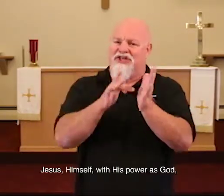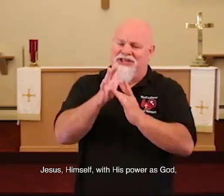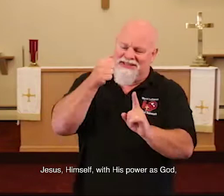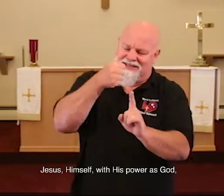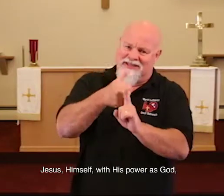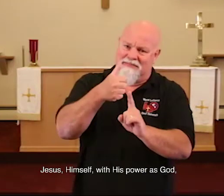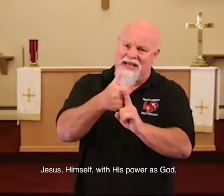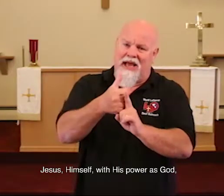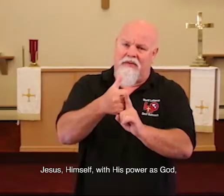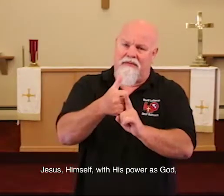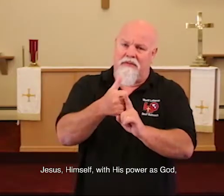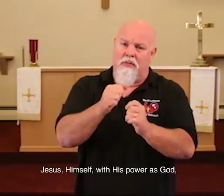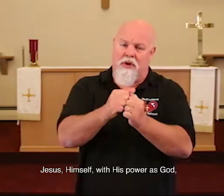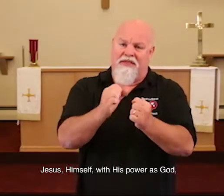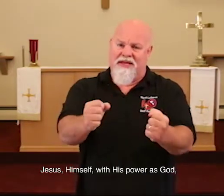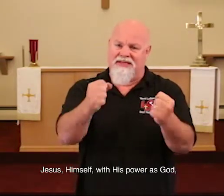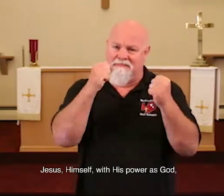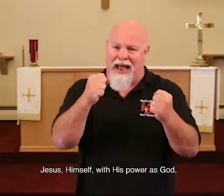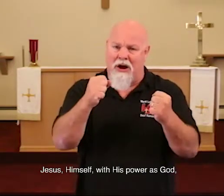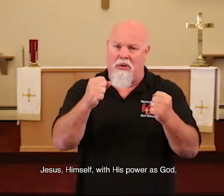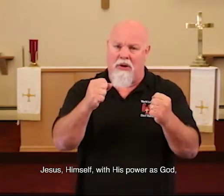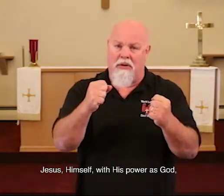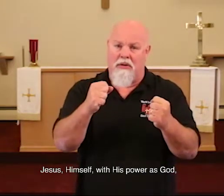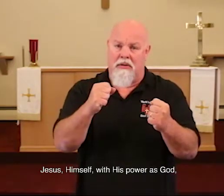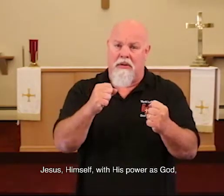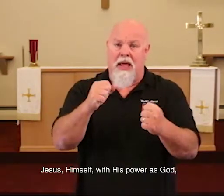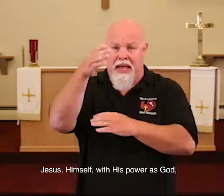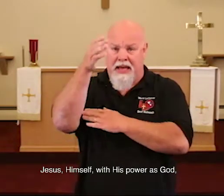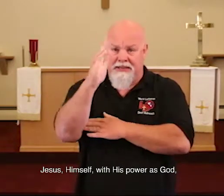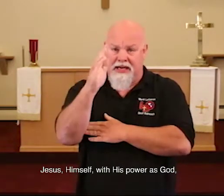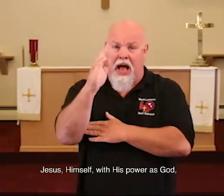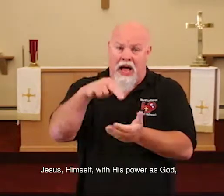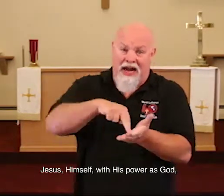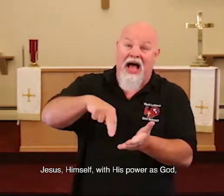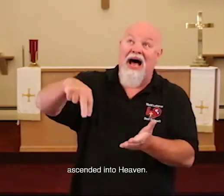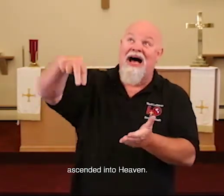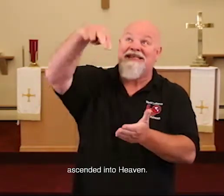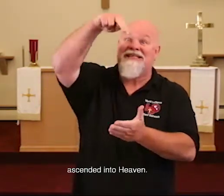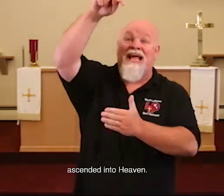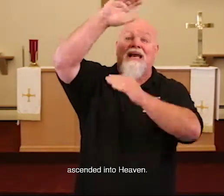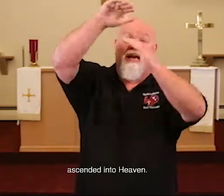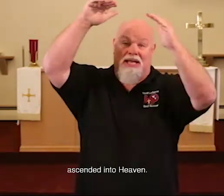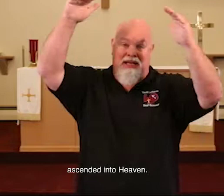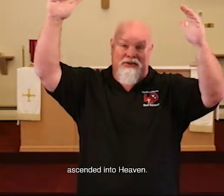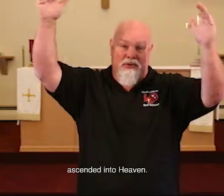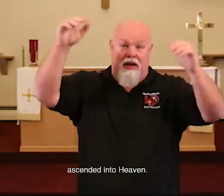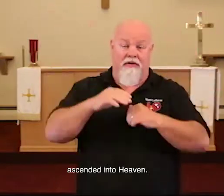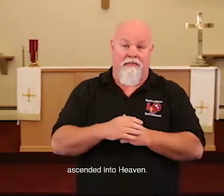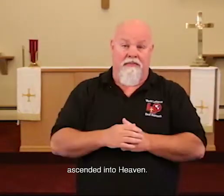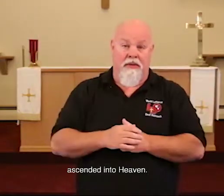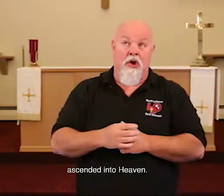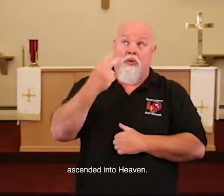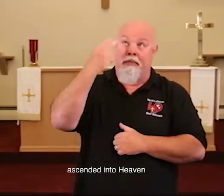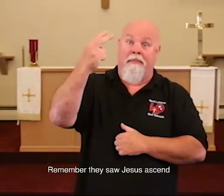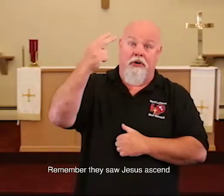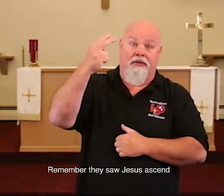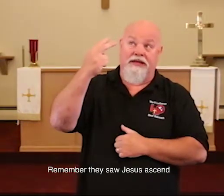Jesus Himself, with His power, as God, ascended into heaven. Remember, they